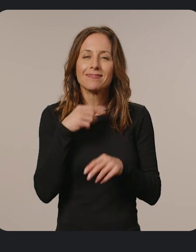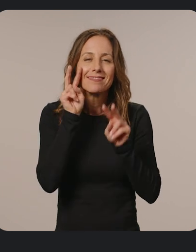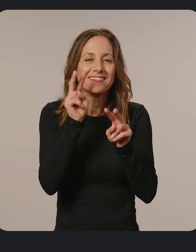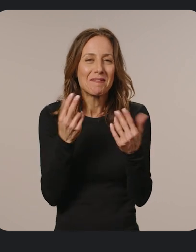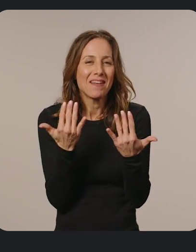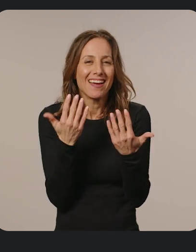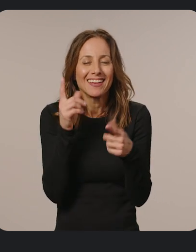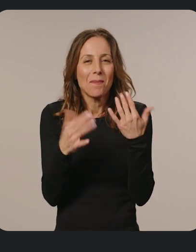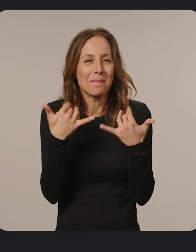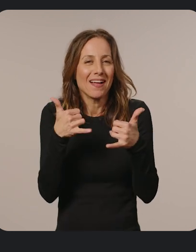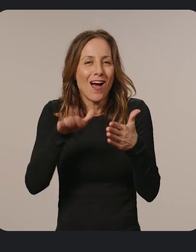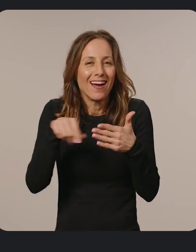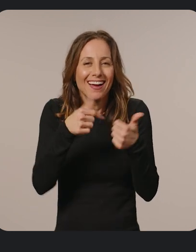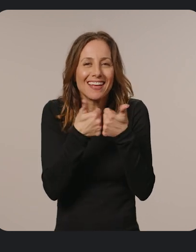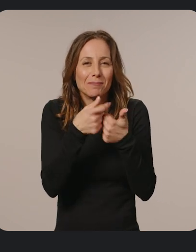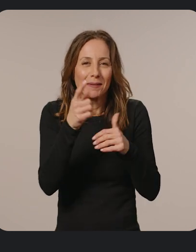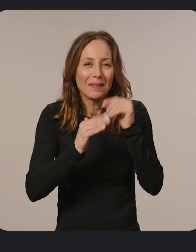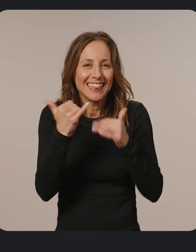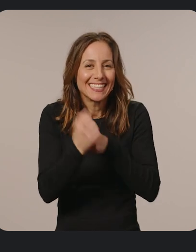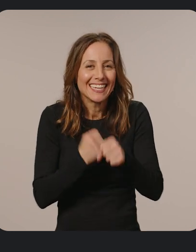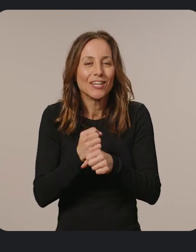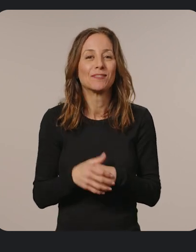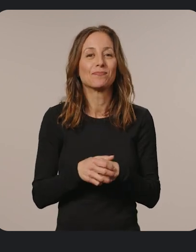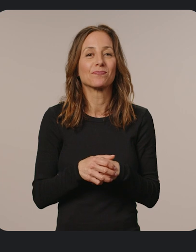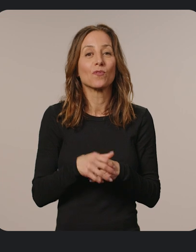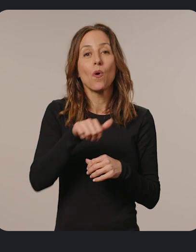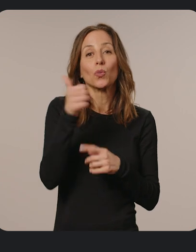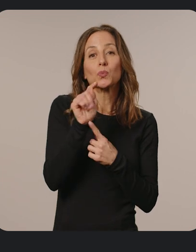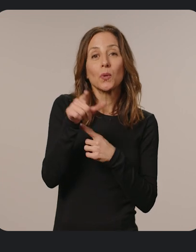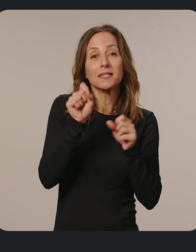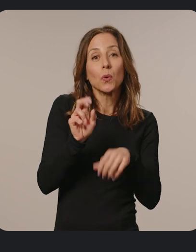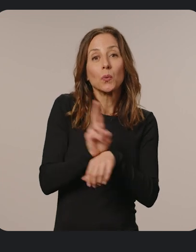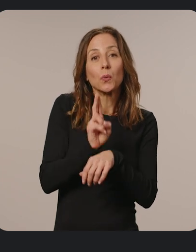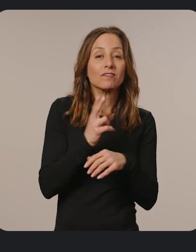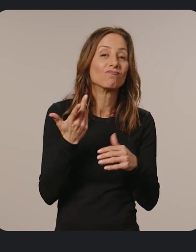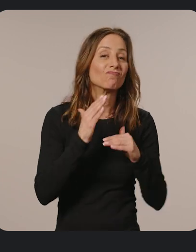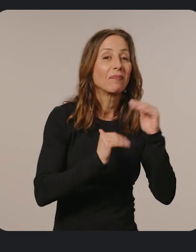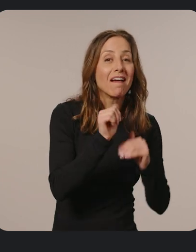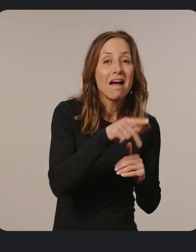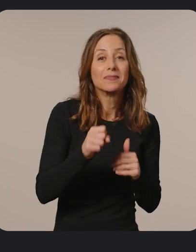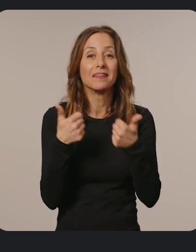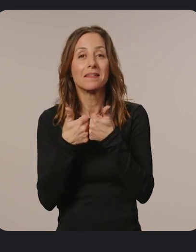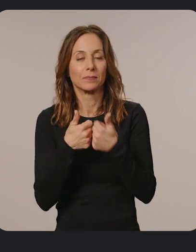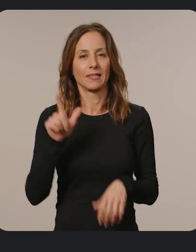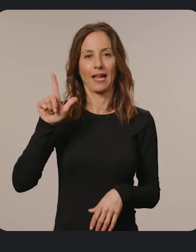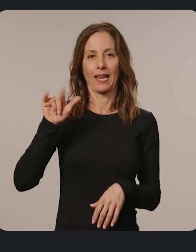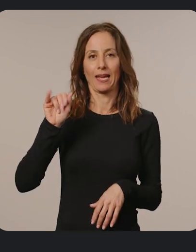wait to play all the new games you'll build this year. Another tool you can use to build apps and games is the Linux development